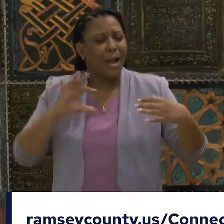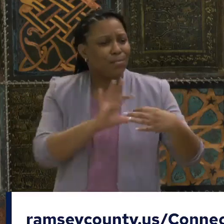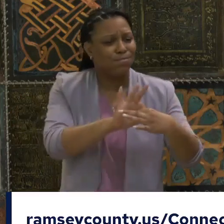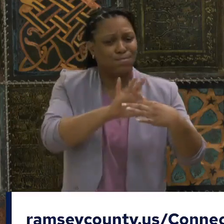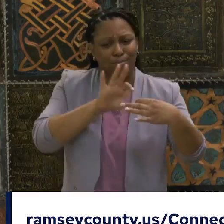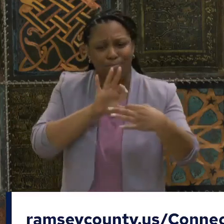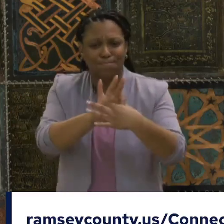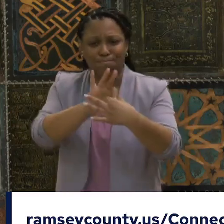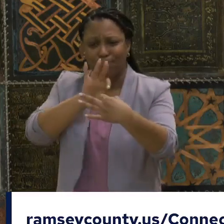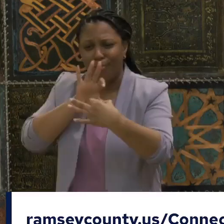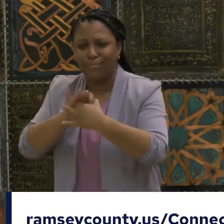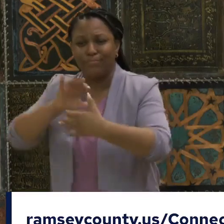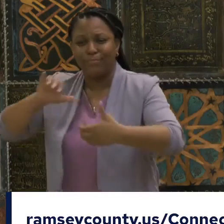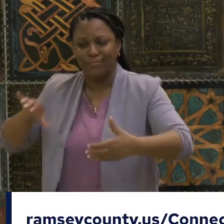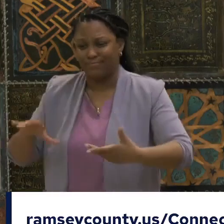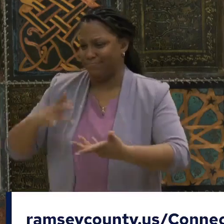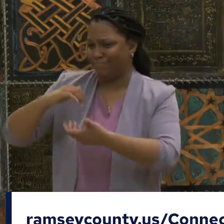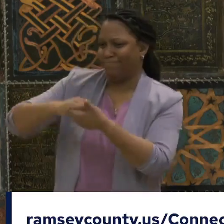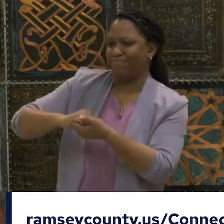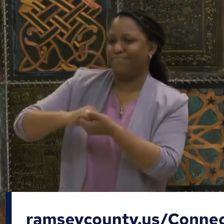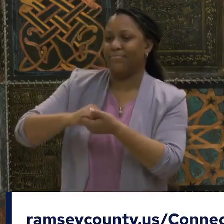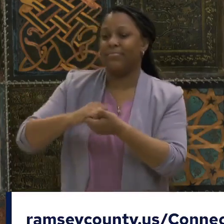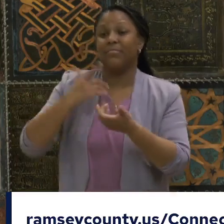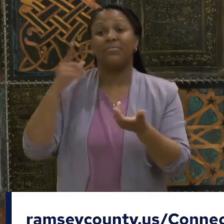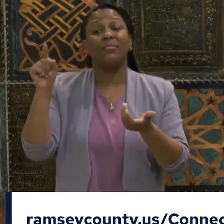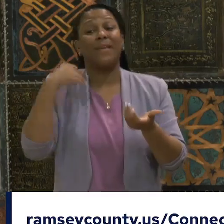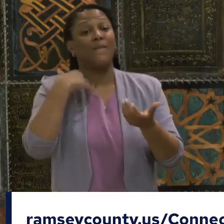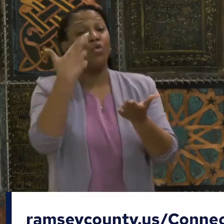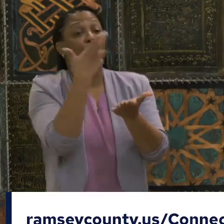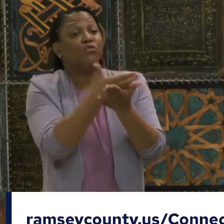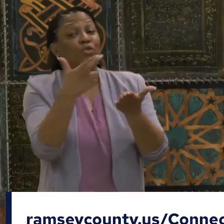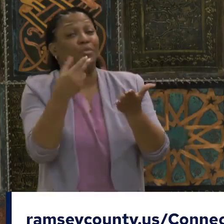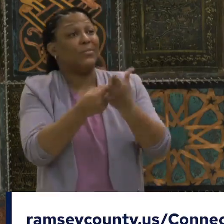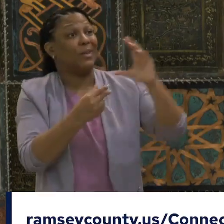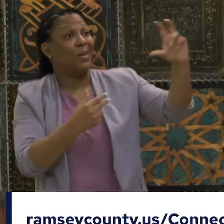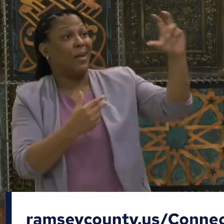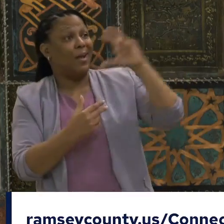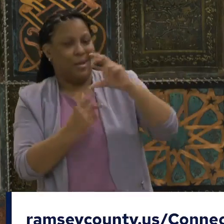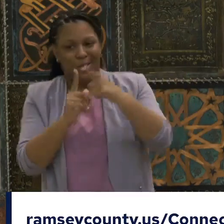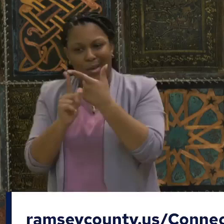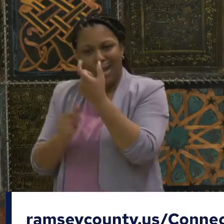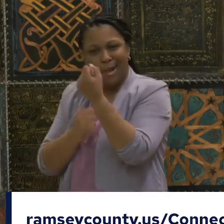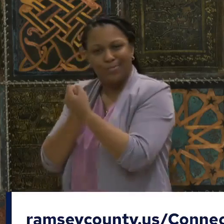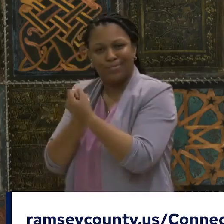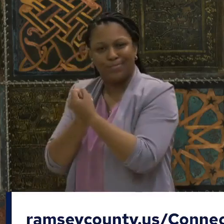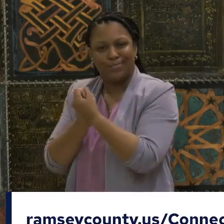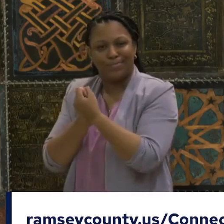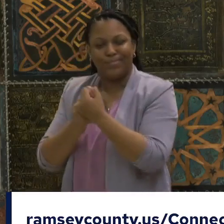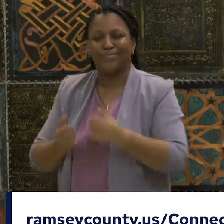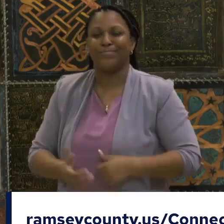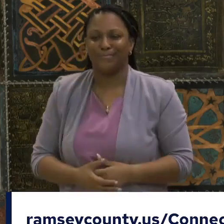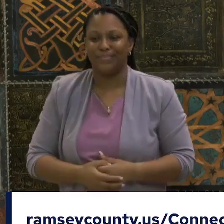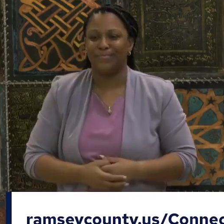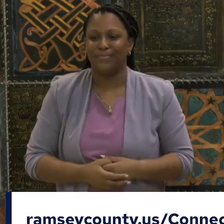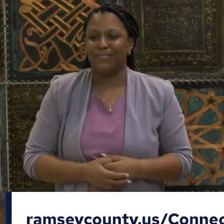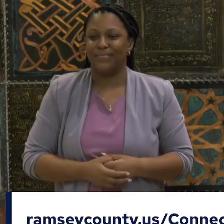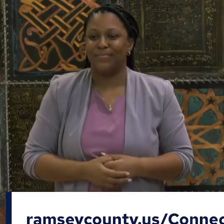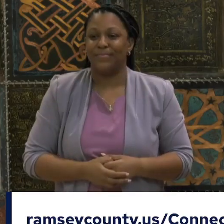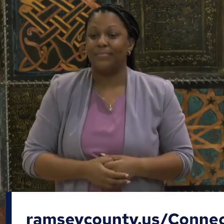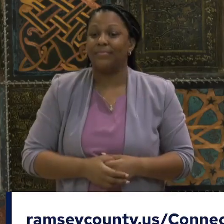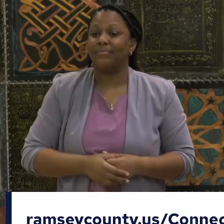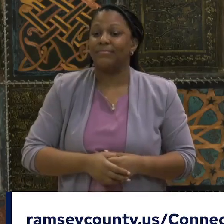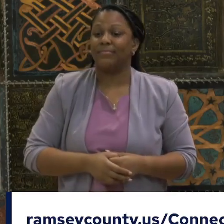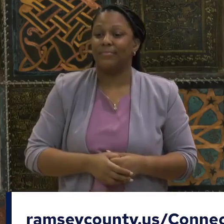those resources are coming. And then there's the support of the program. What are they going to be doing? We're going to do this in collaboration. We've already set